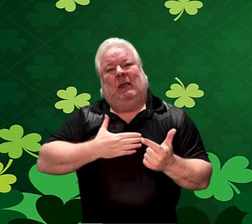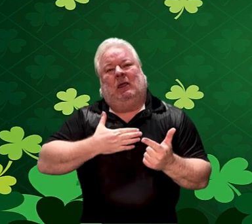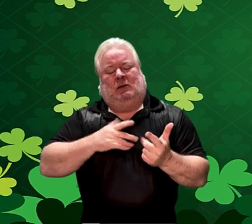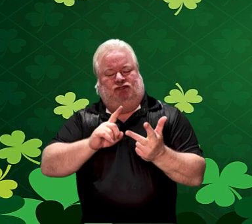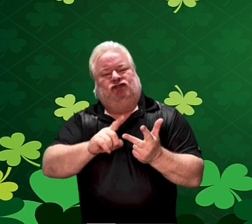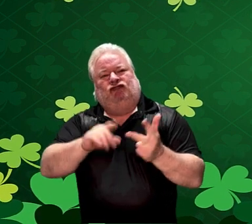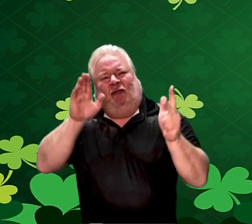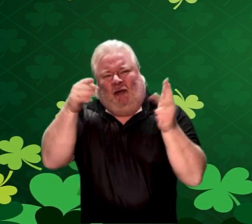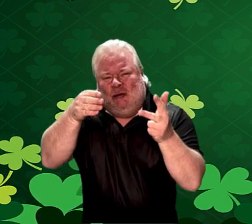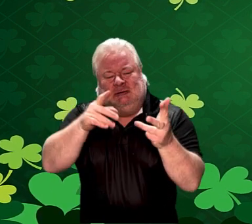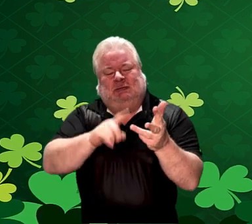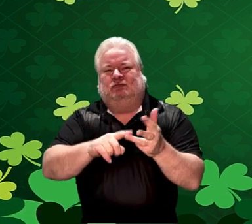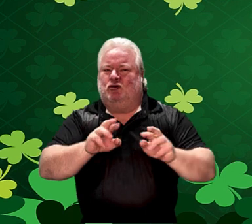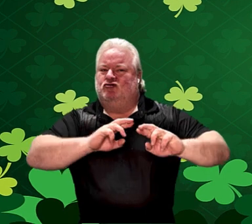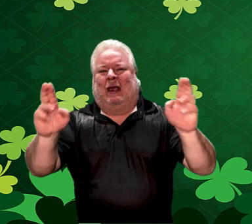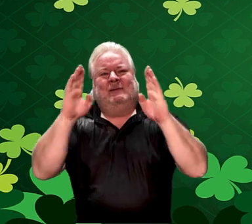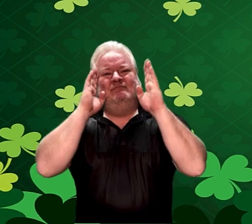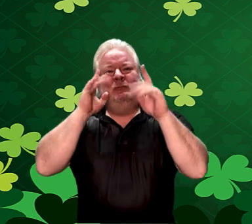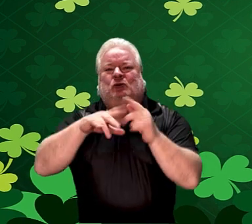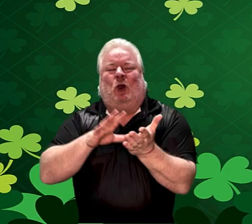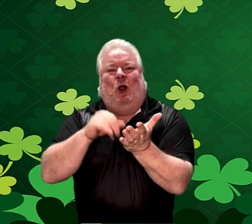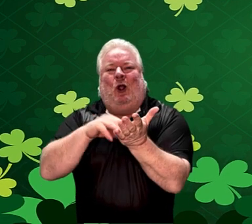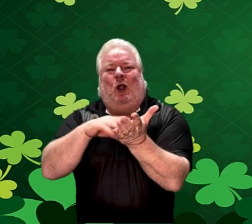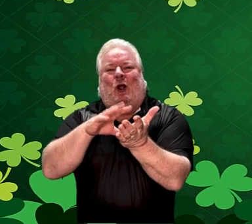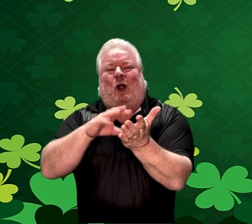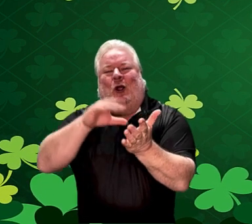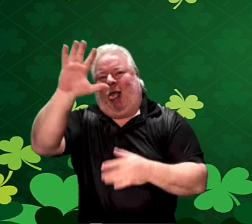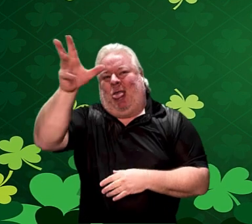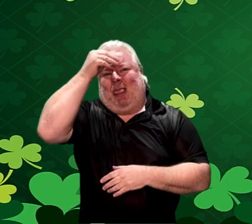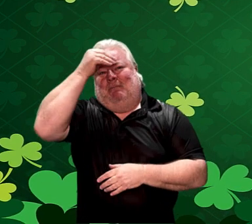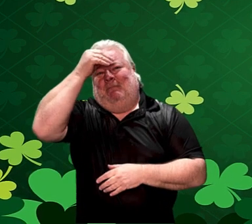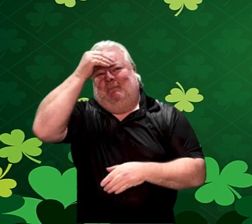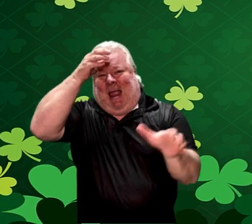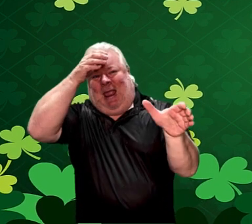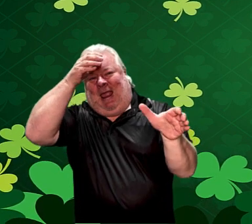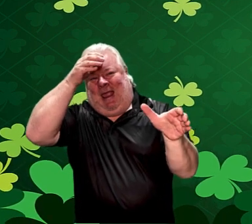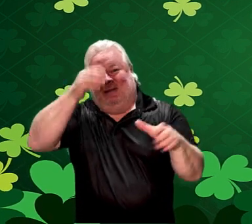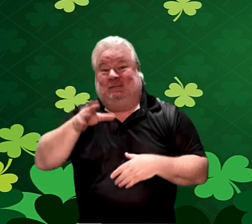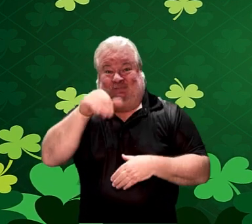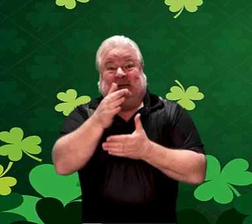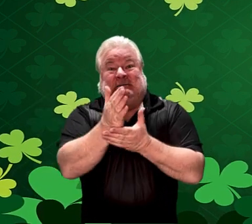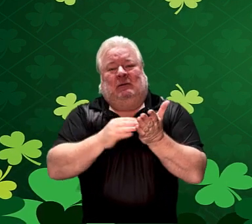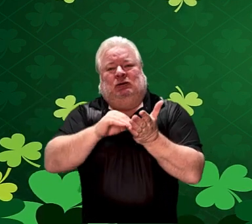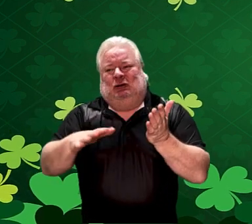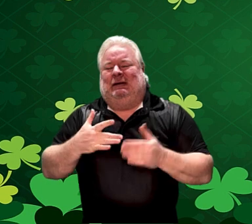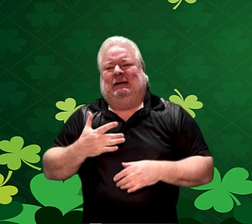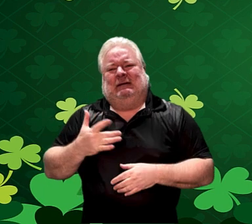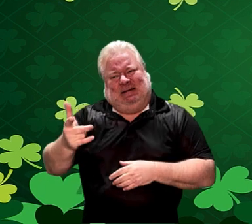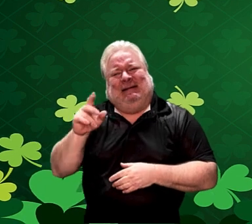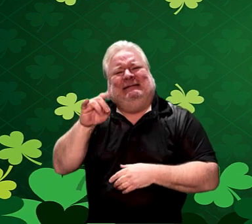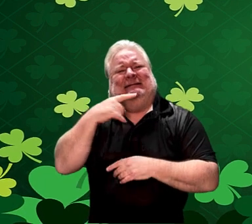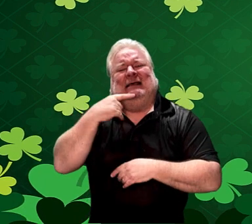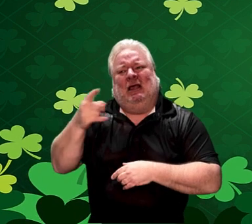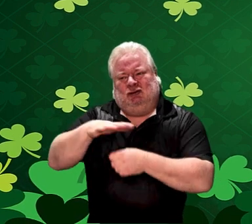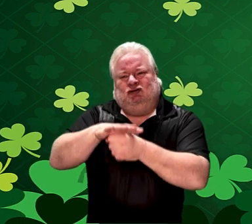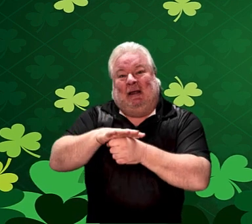focused, ready to learn. So I know a few scholars have shared that they're feeling